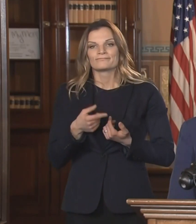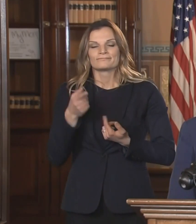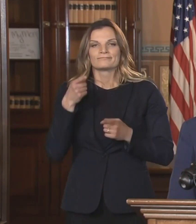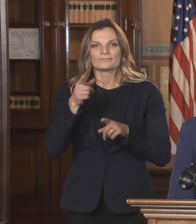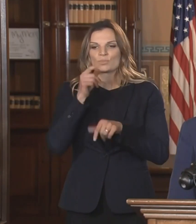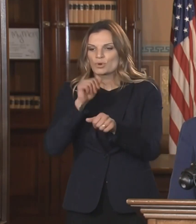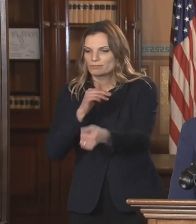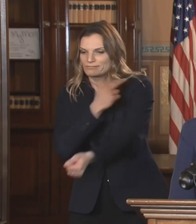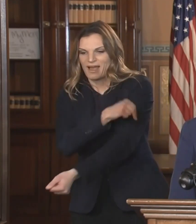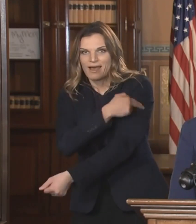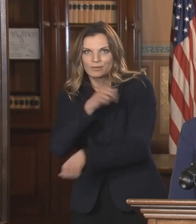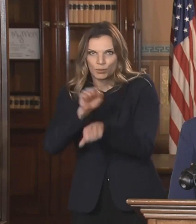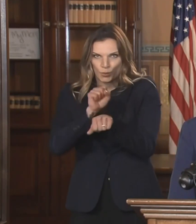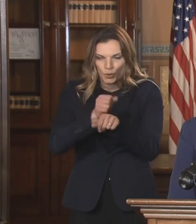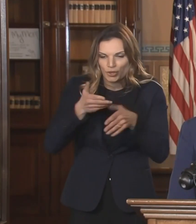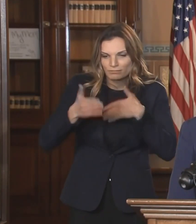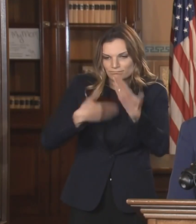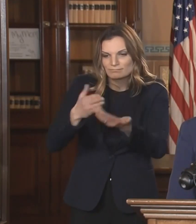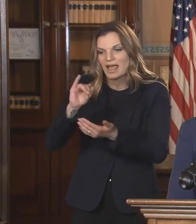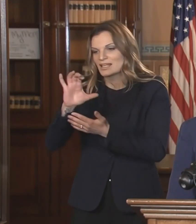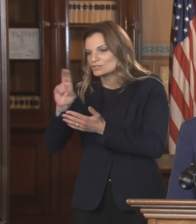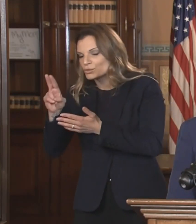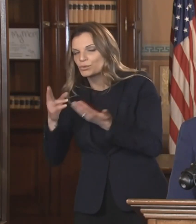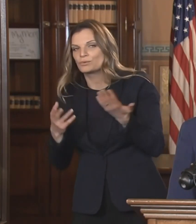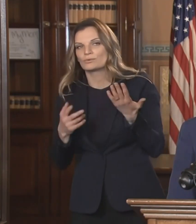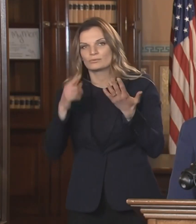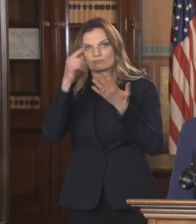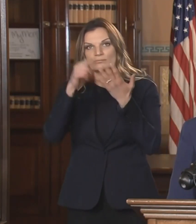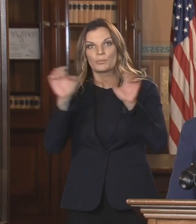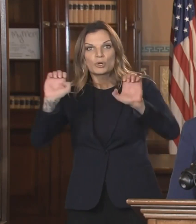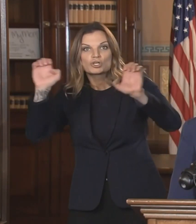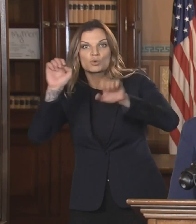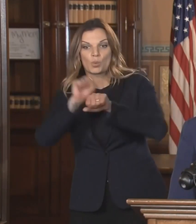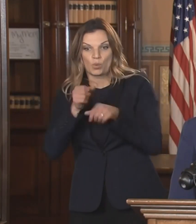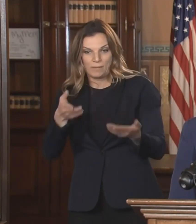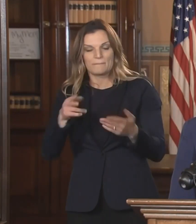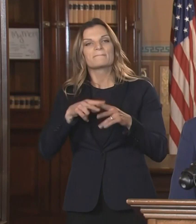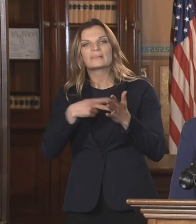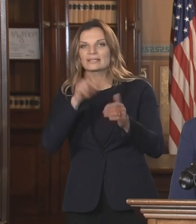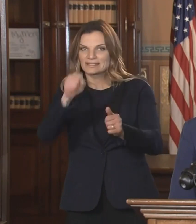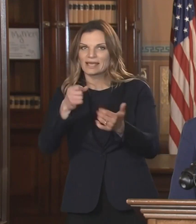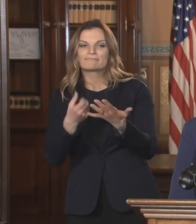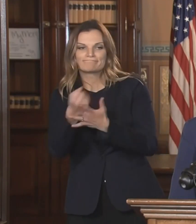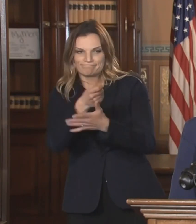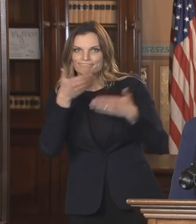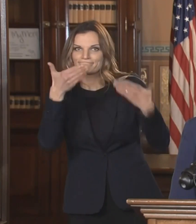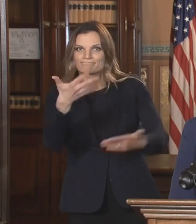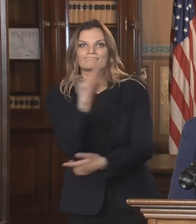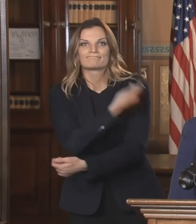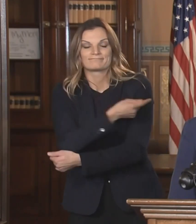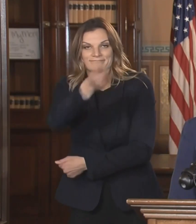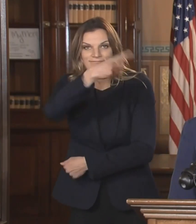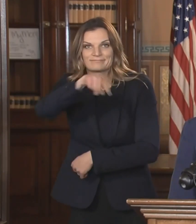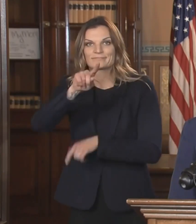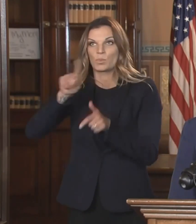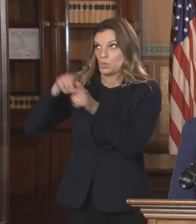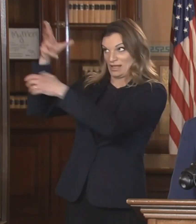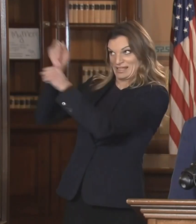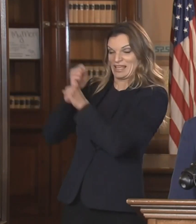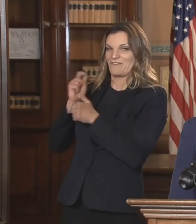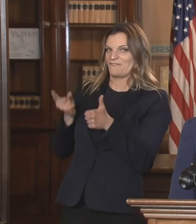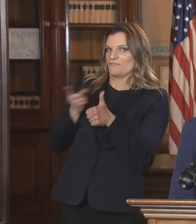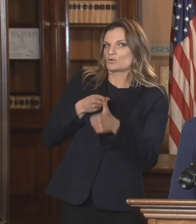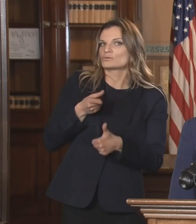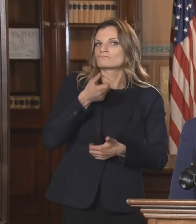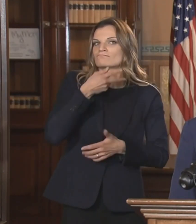on hospital medical floors in ICUs or in emergency departments. And as the vaccine becomes more available, hopefully by